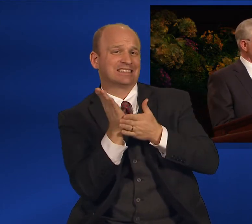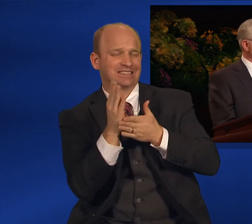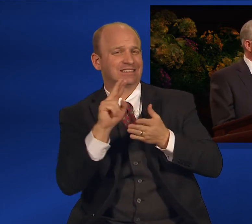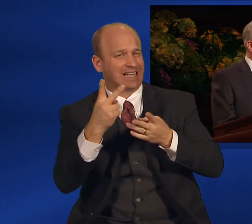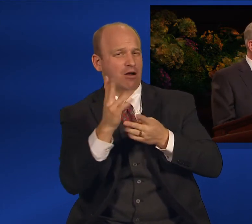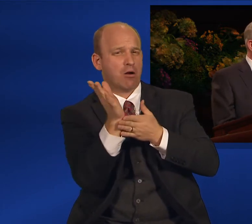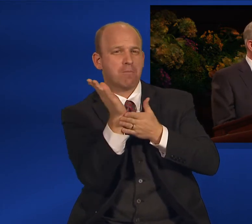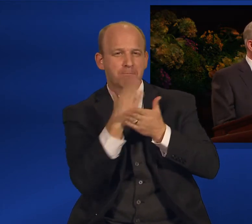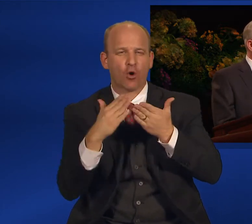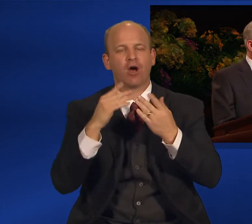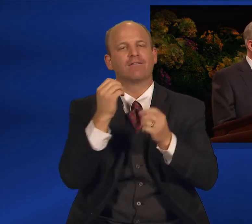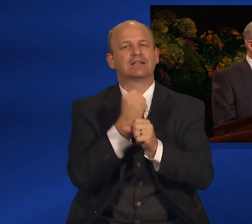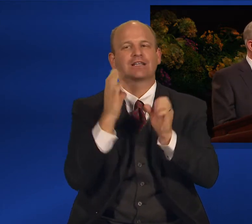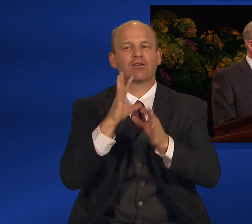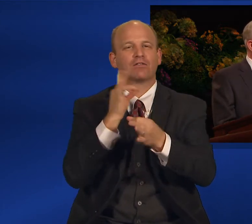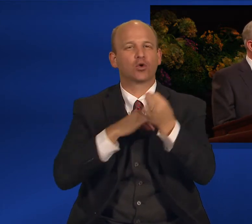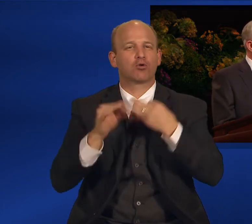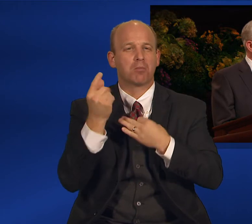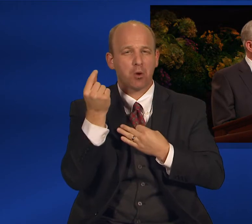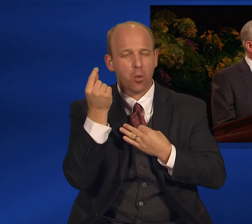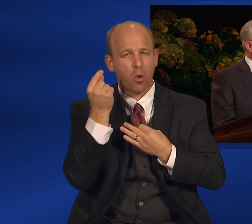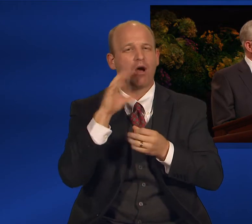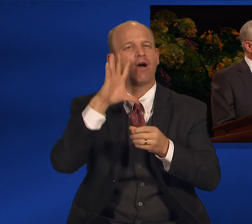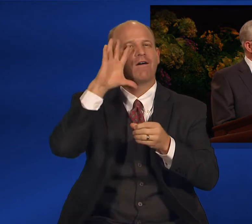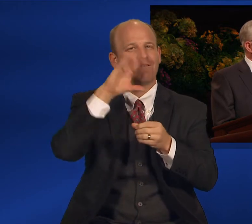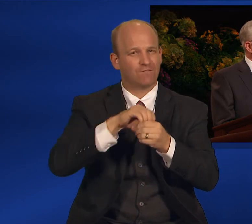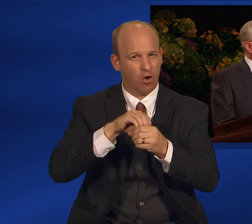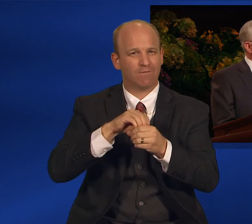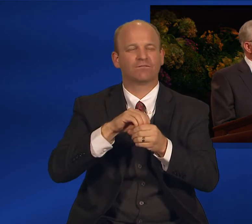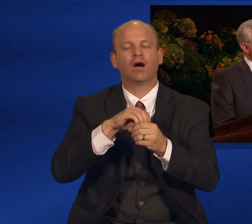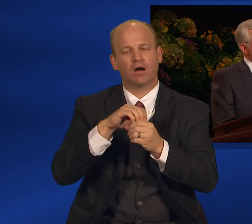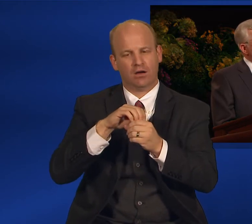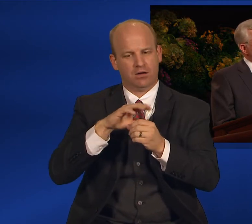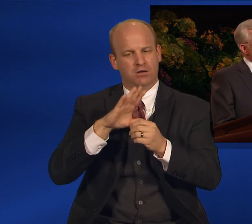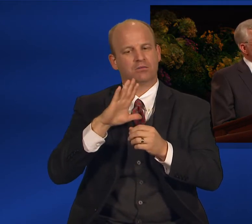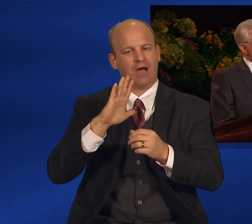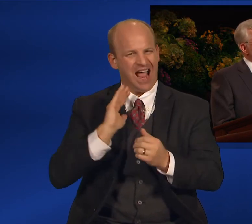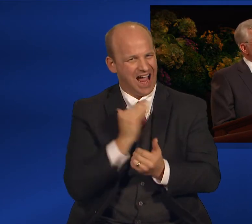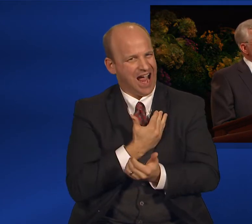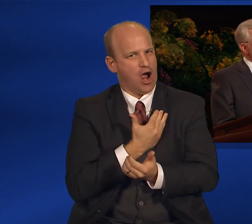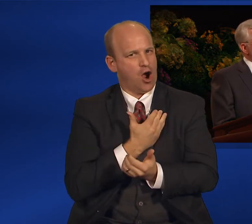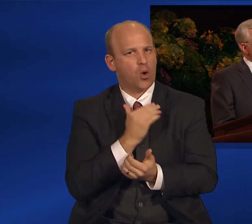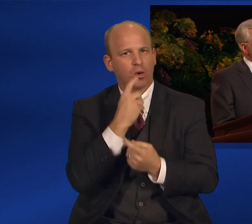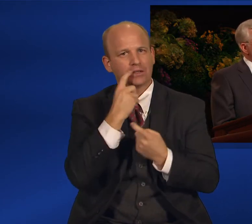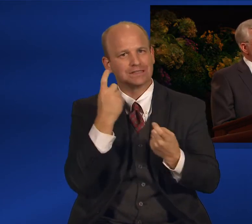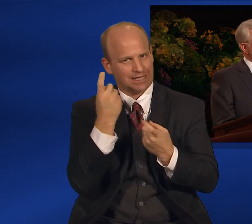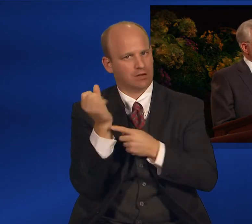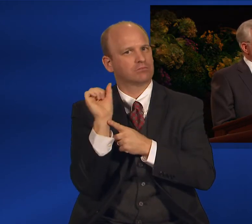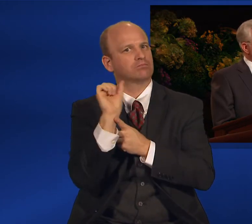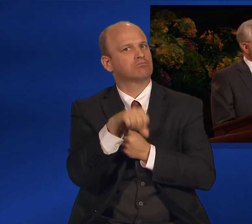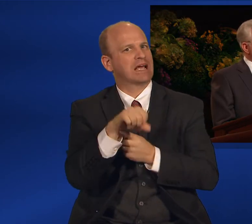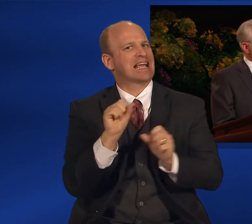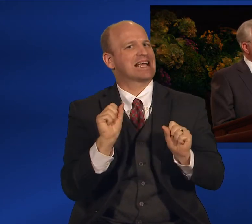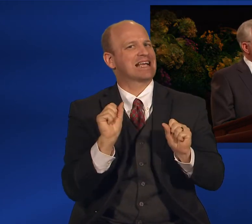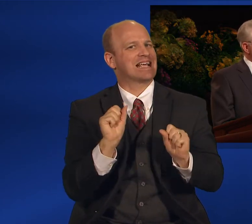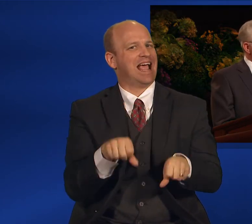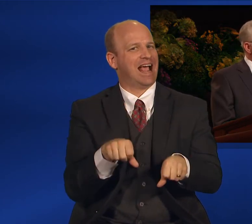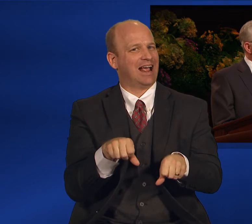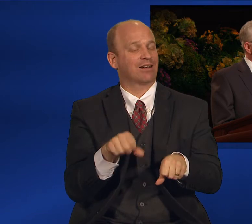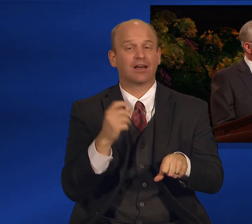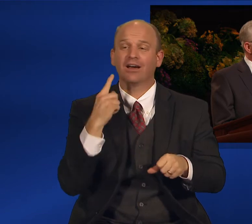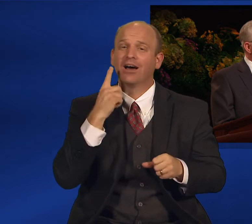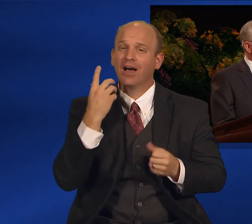sins, as opposed to Adam's transgression. By virtue of the fall, we are born into a mortal world where